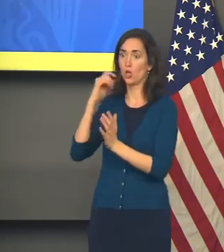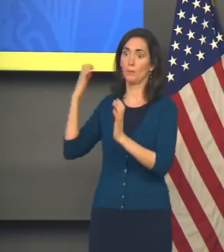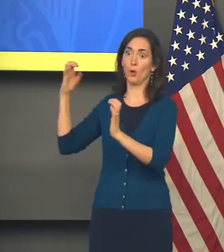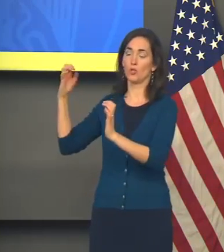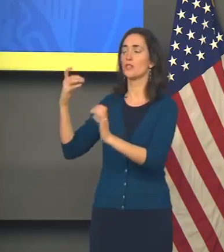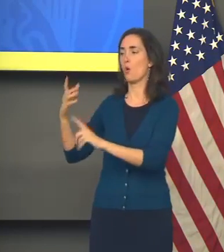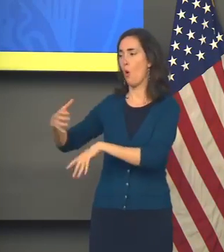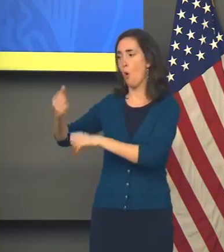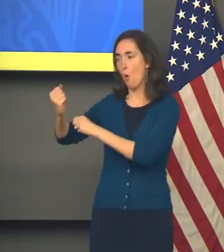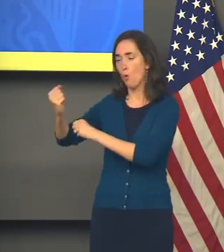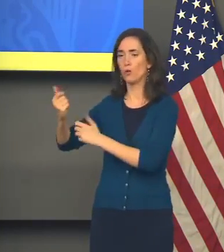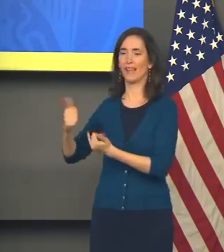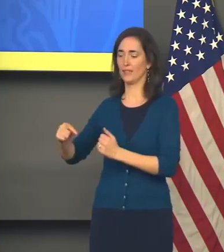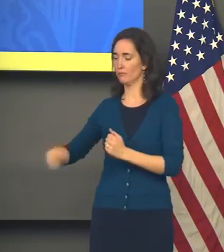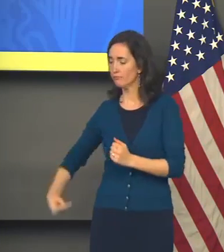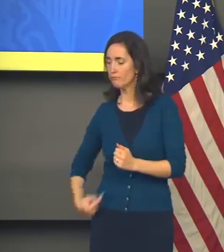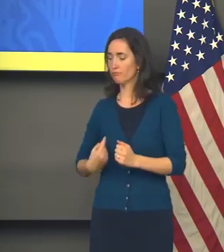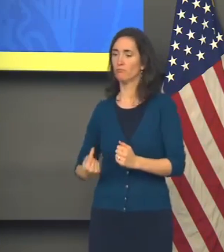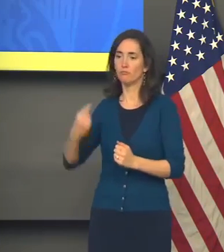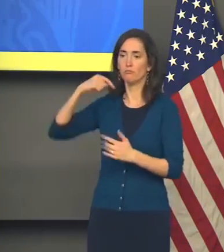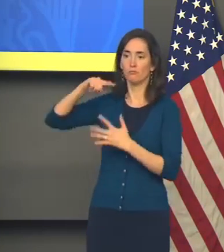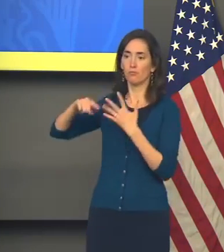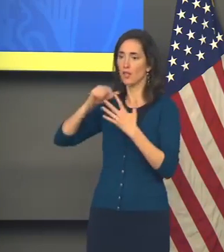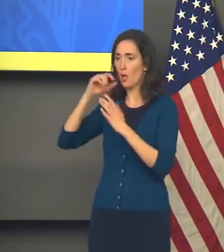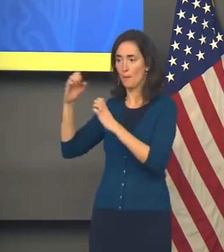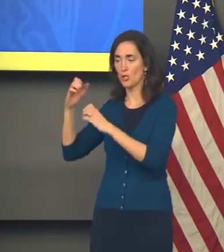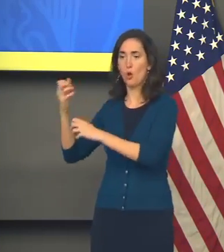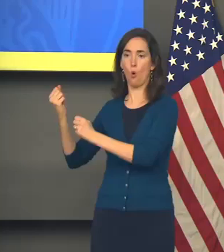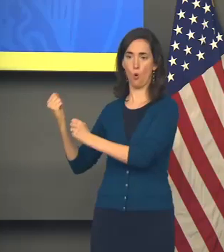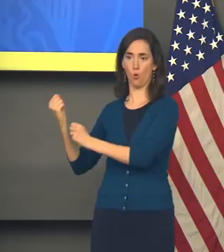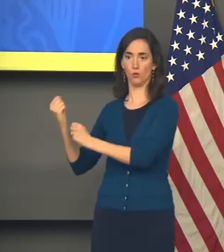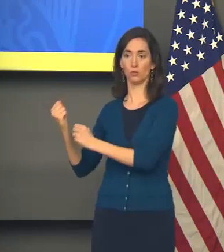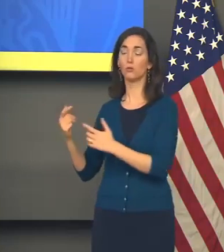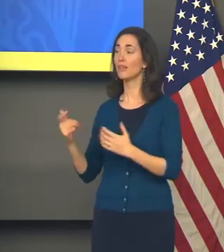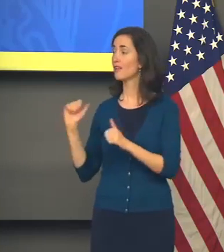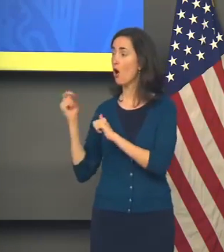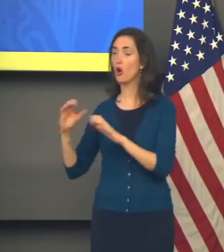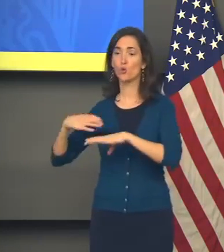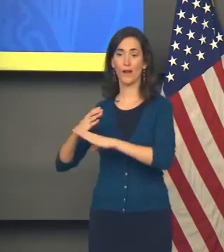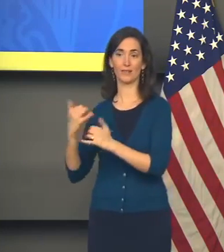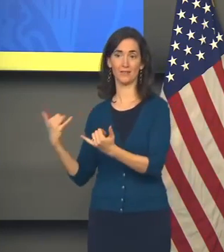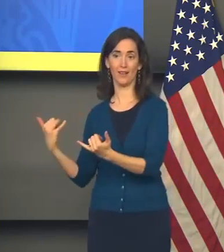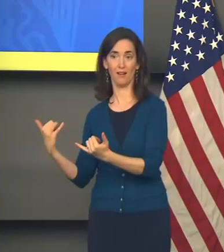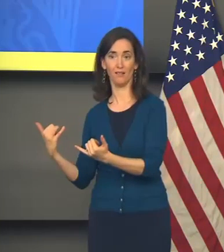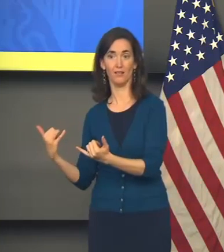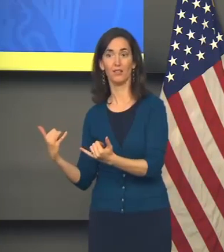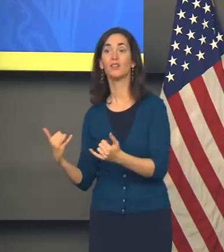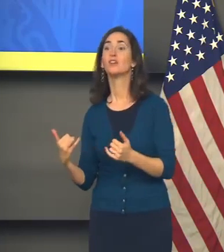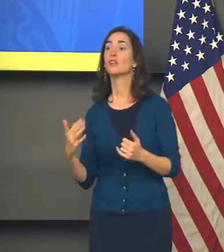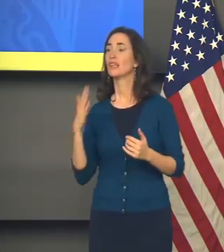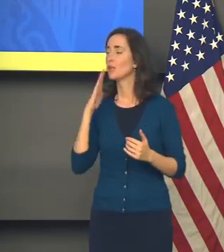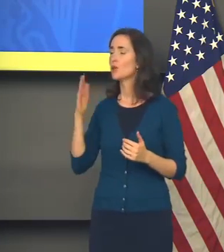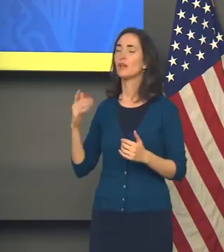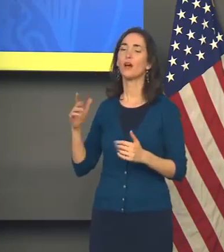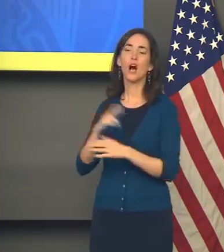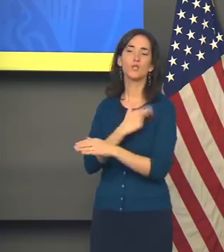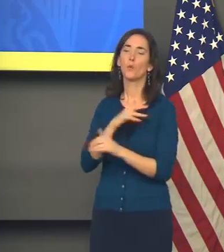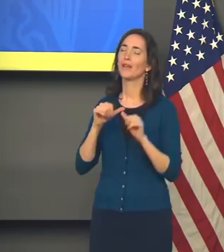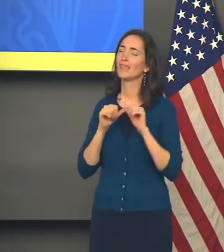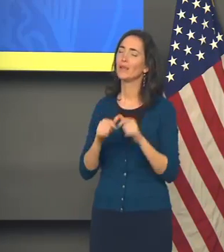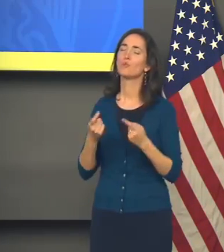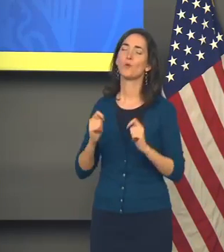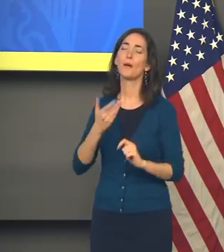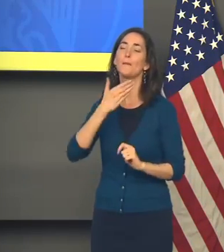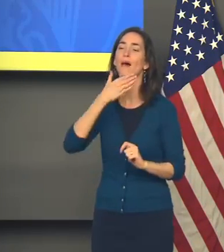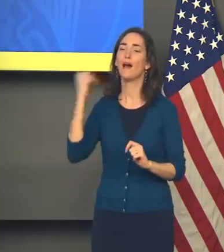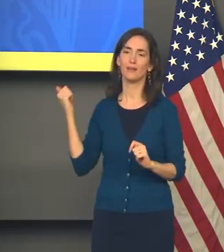mode. There's no way around that. They're going to continue to do everything they can to save lives. know, the hospitals are not